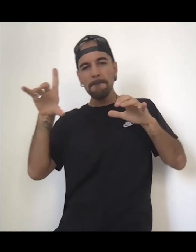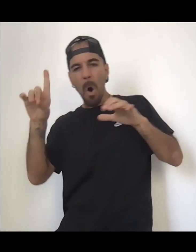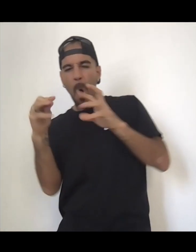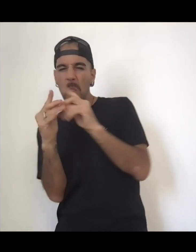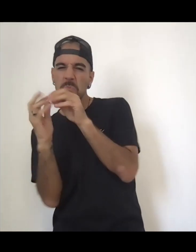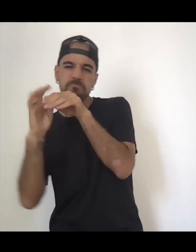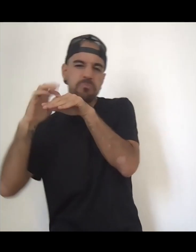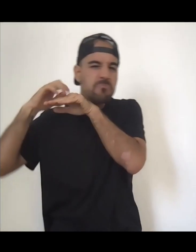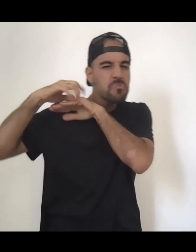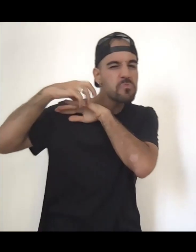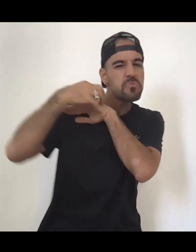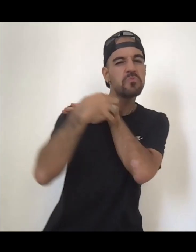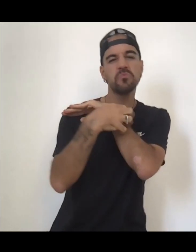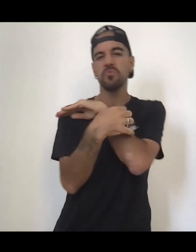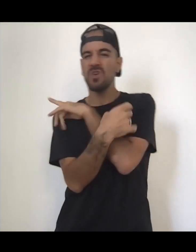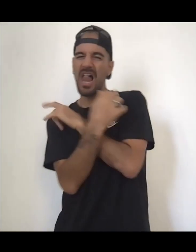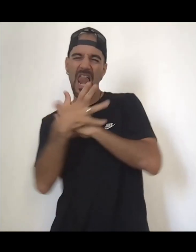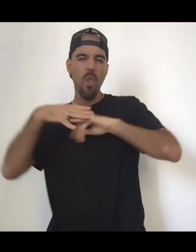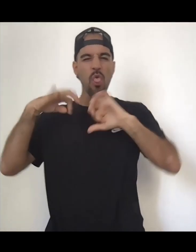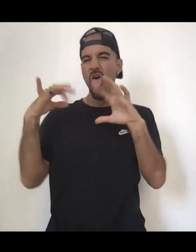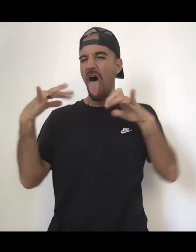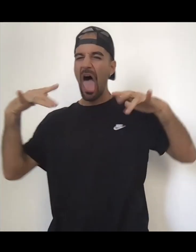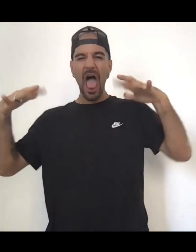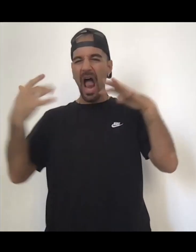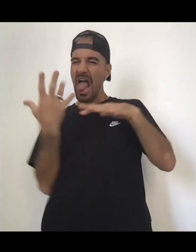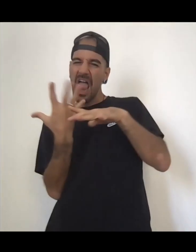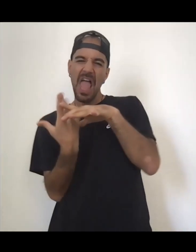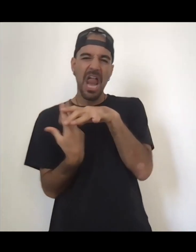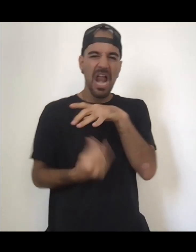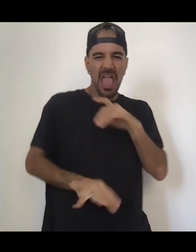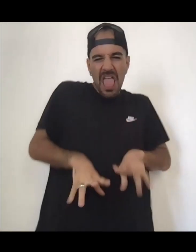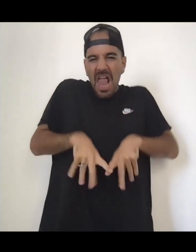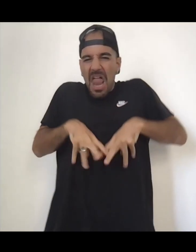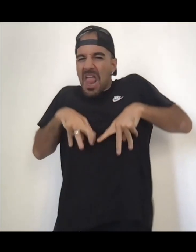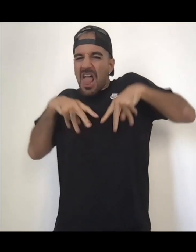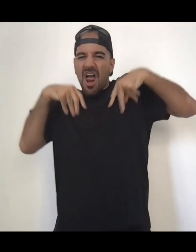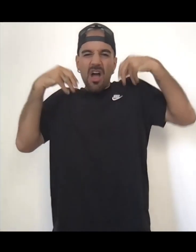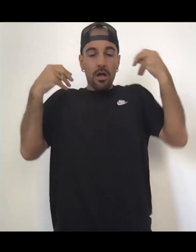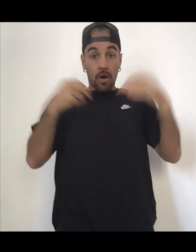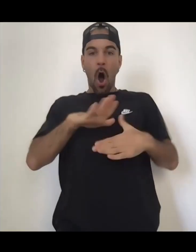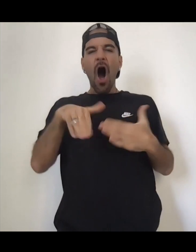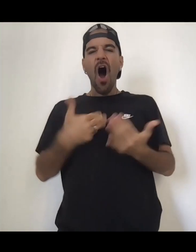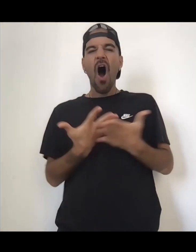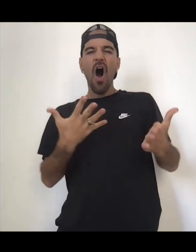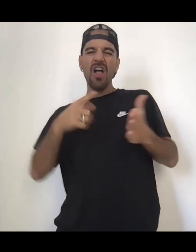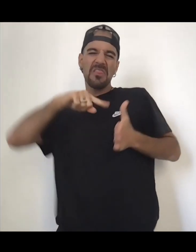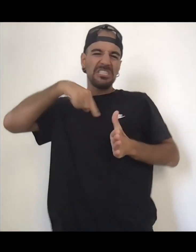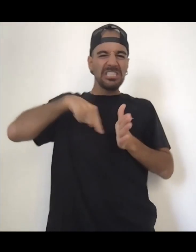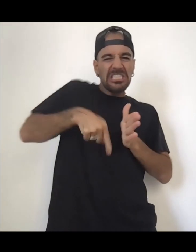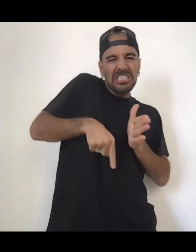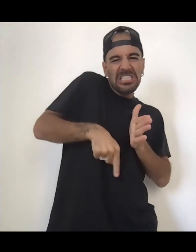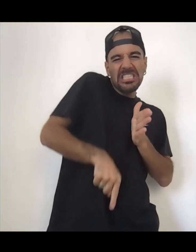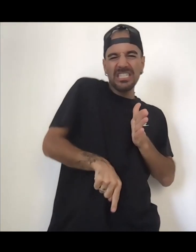mold turns to something else and it begins to like, it's like, like pulling it up. It will